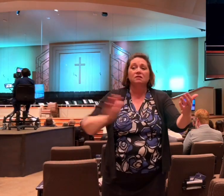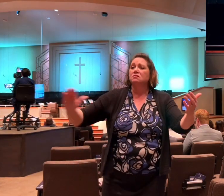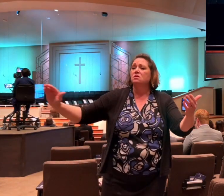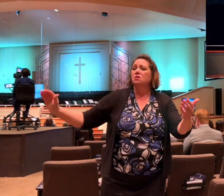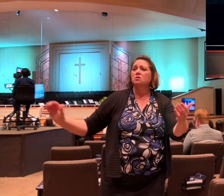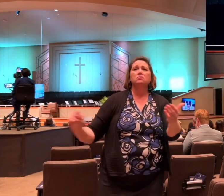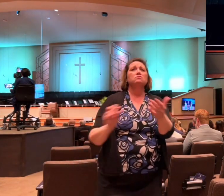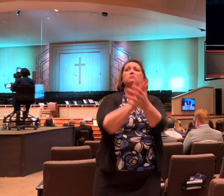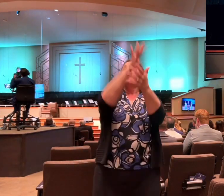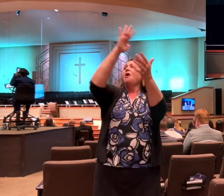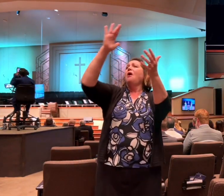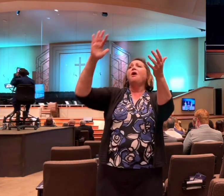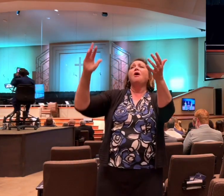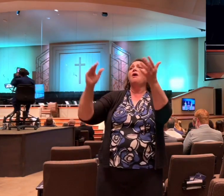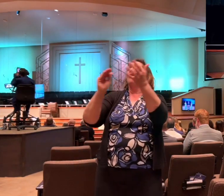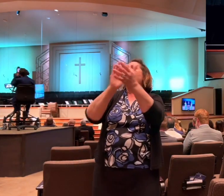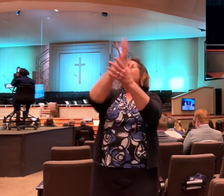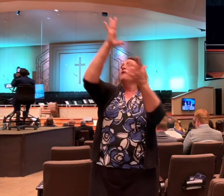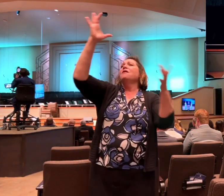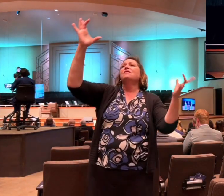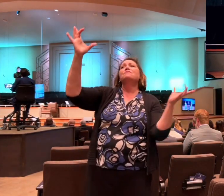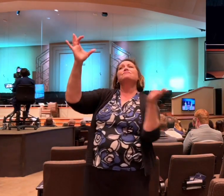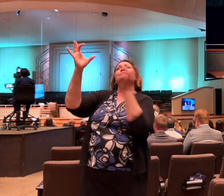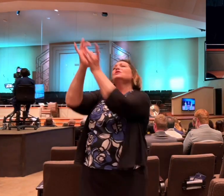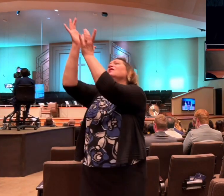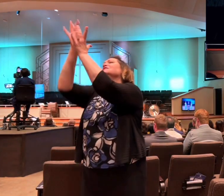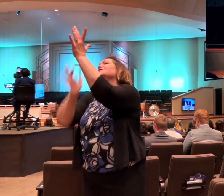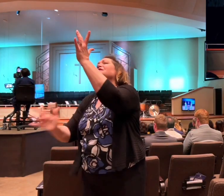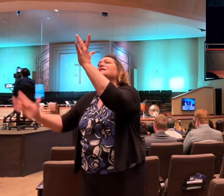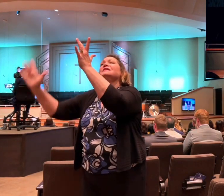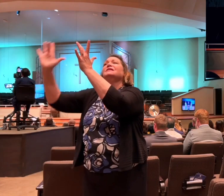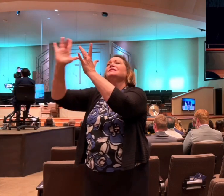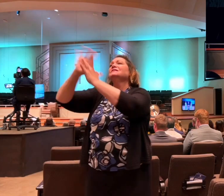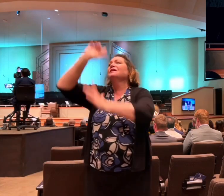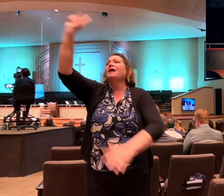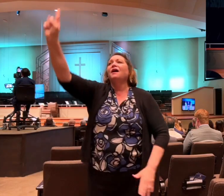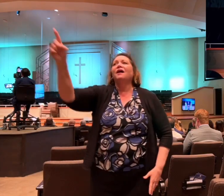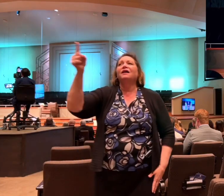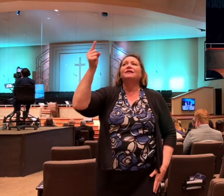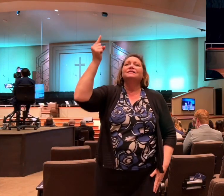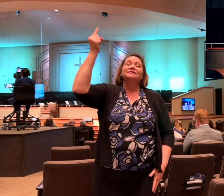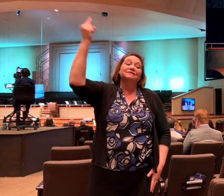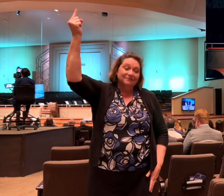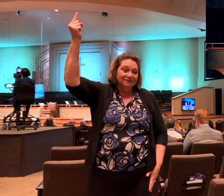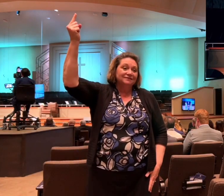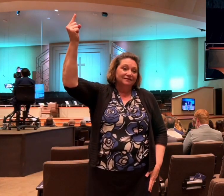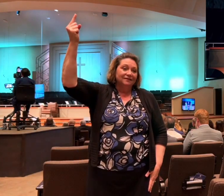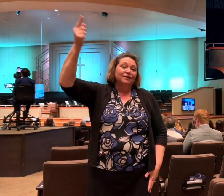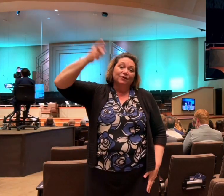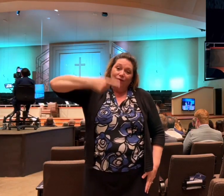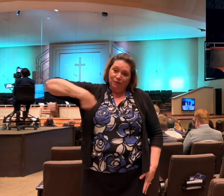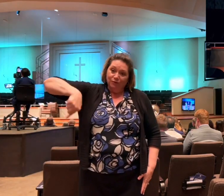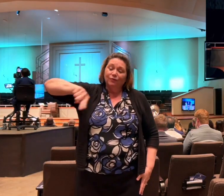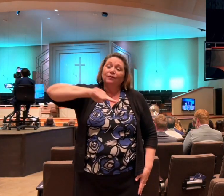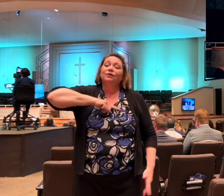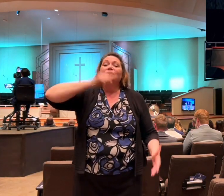to you and unto you only will sing